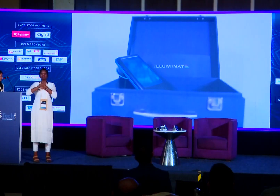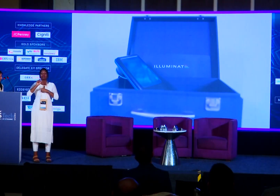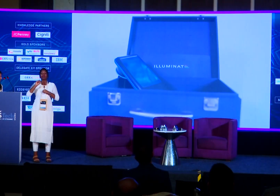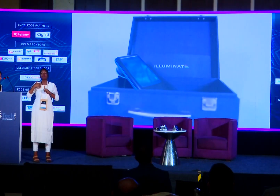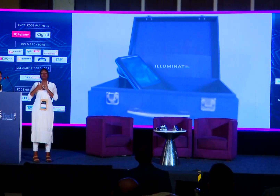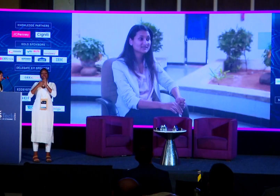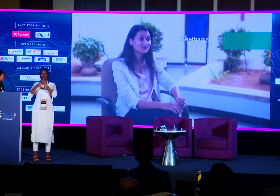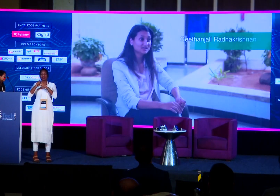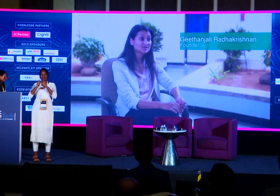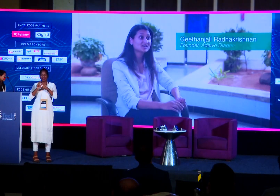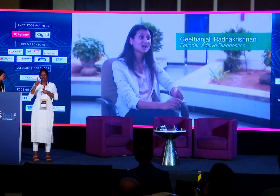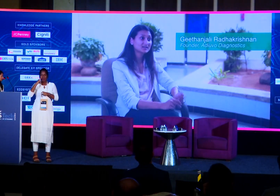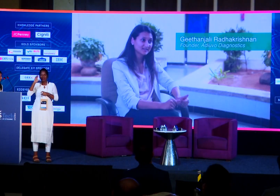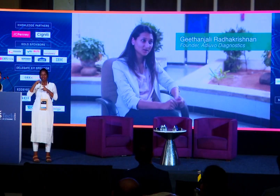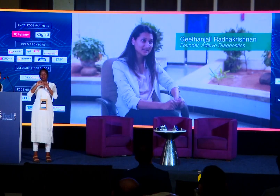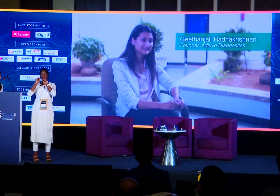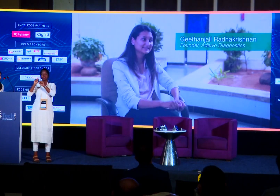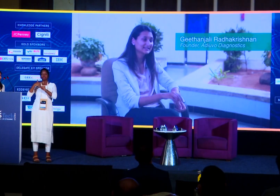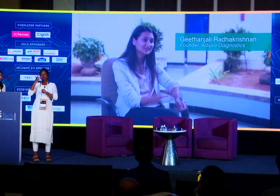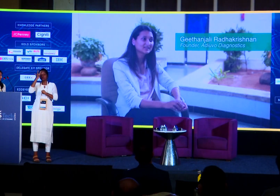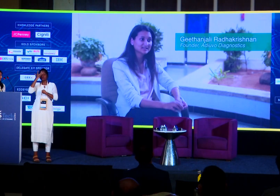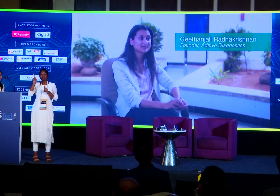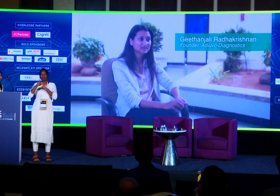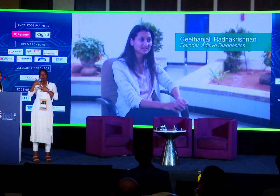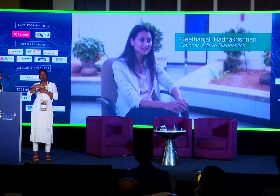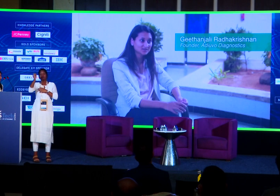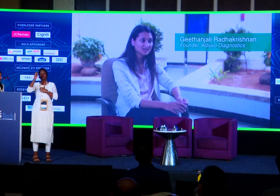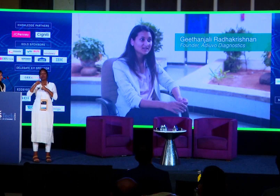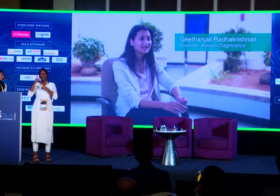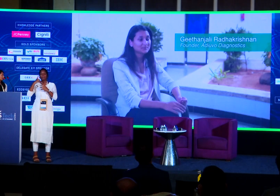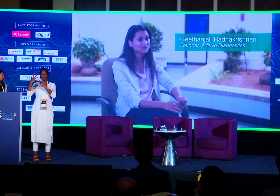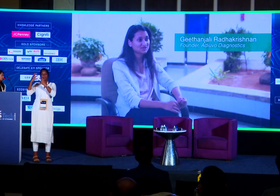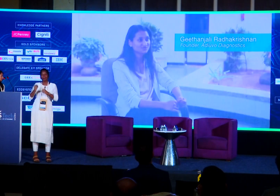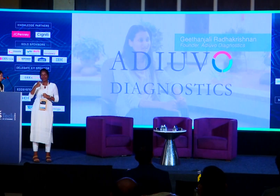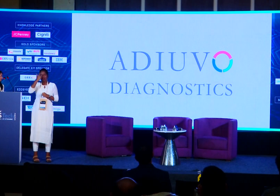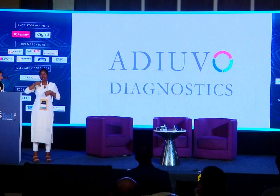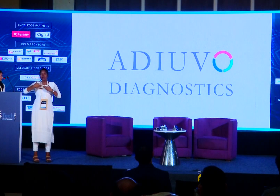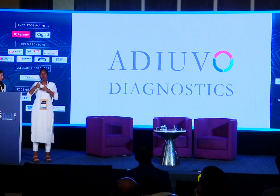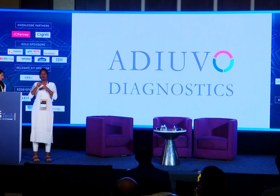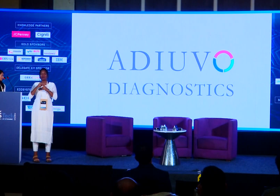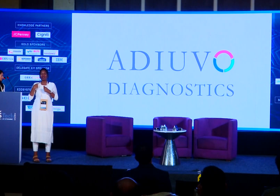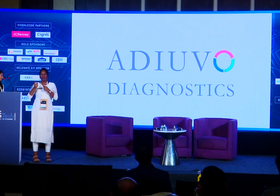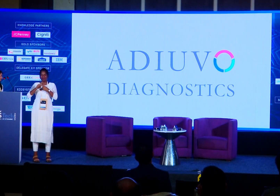device can detect infections early on and significantly bring down the amputation rate.